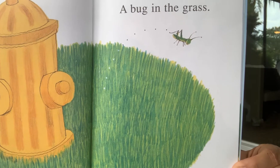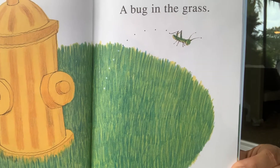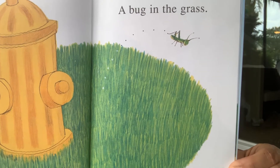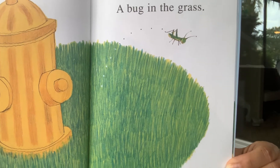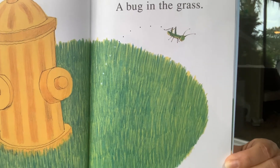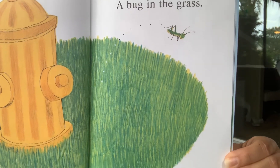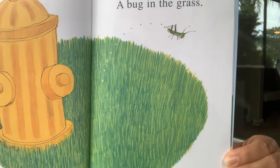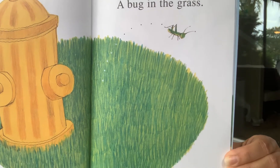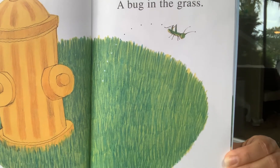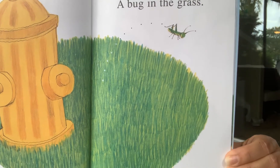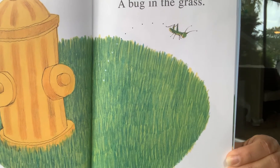grass.